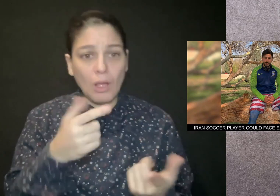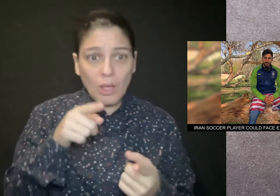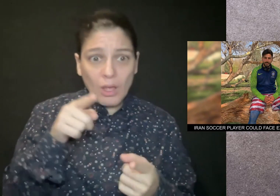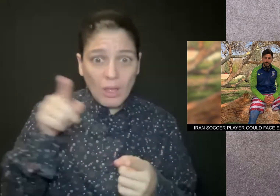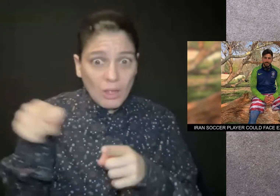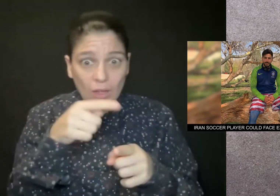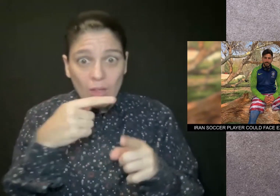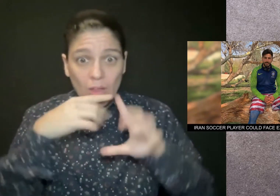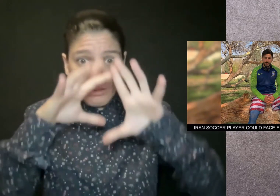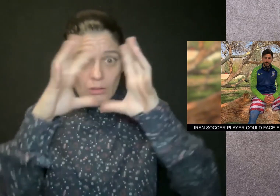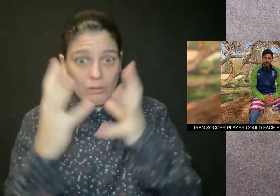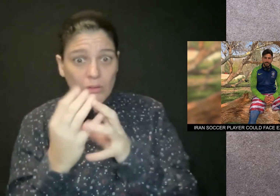allegations.